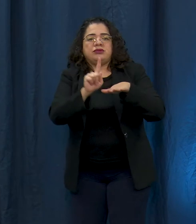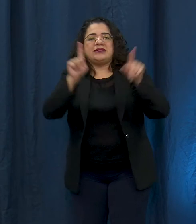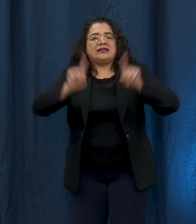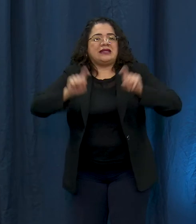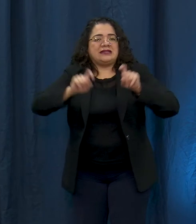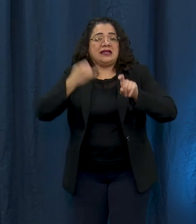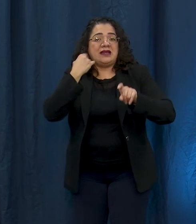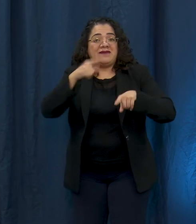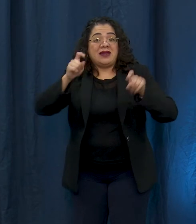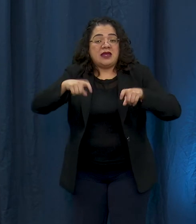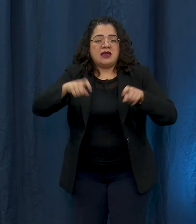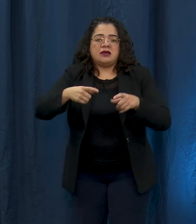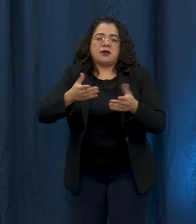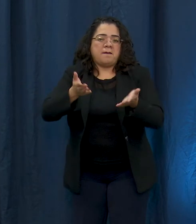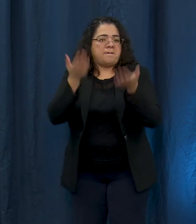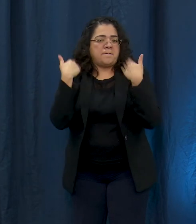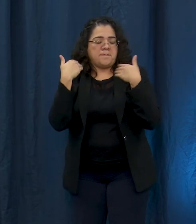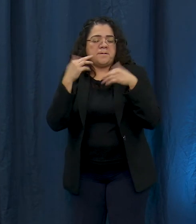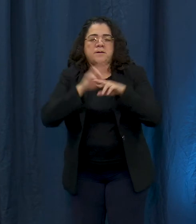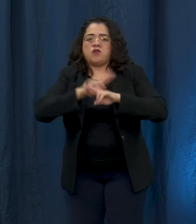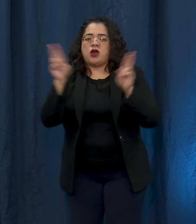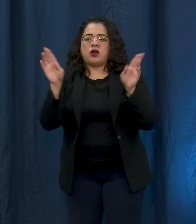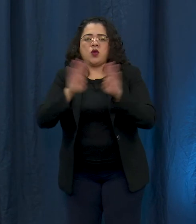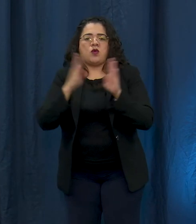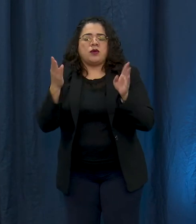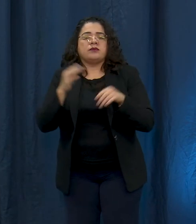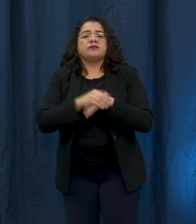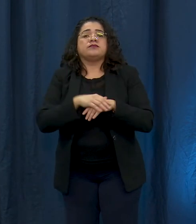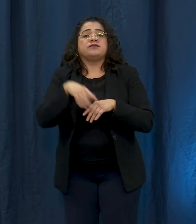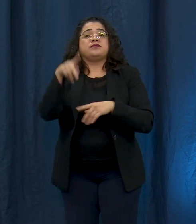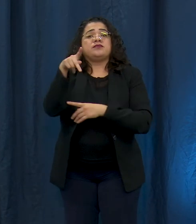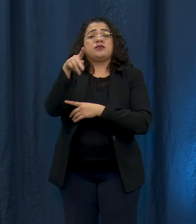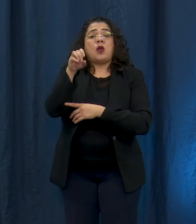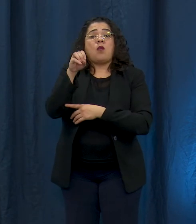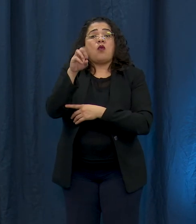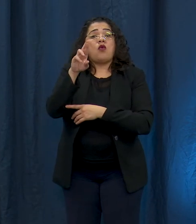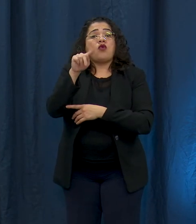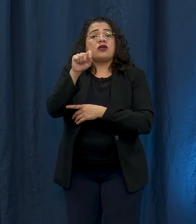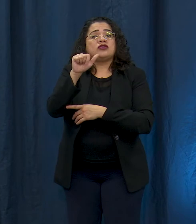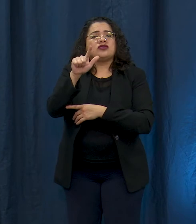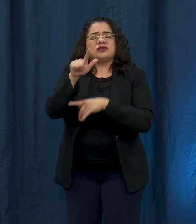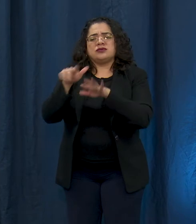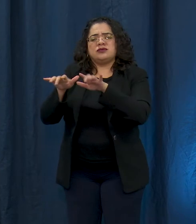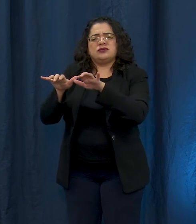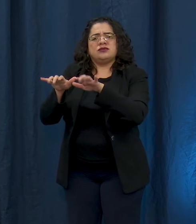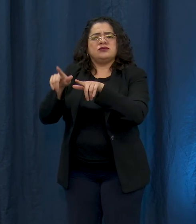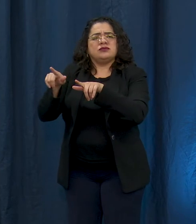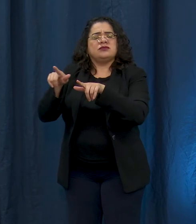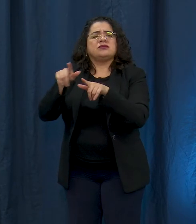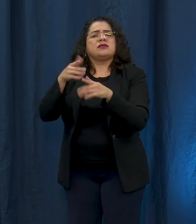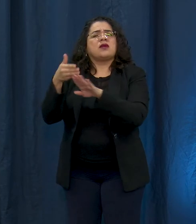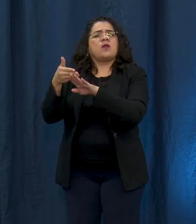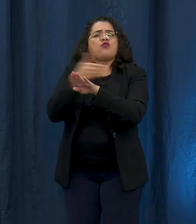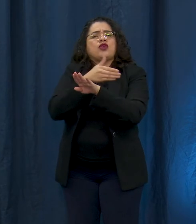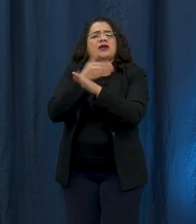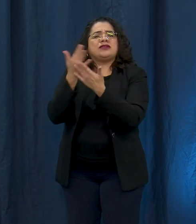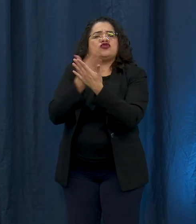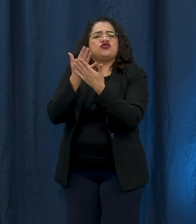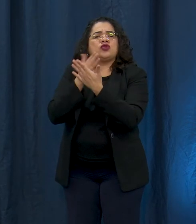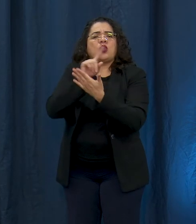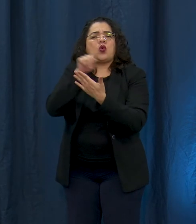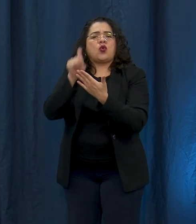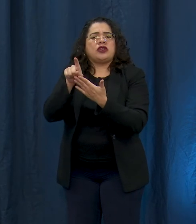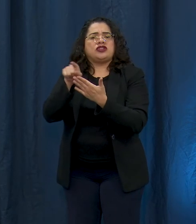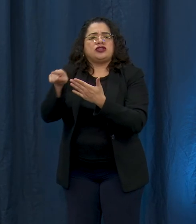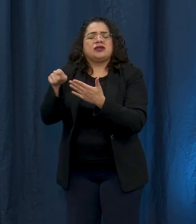and the portal that the Mayor mentioned includes some pre-screening questions so we will